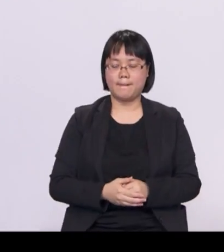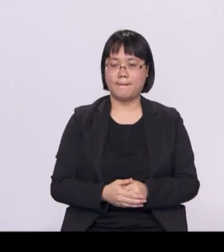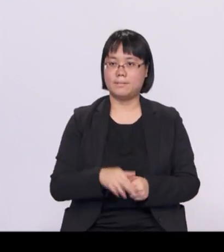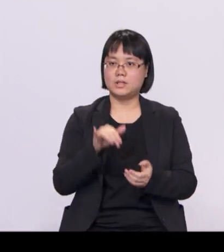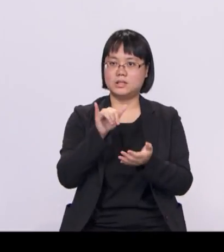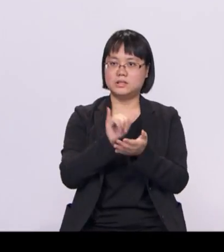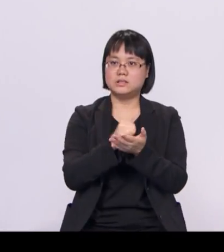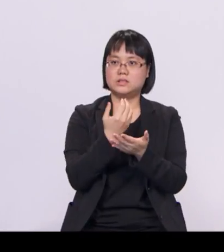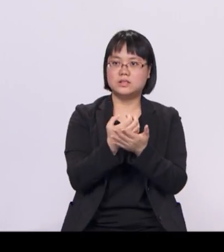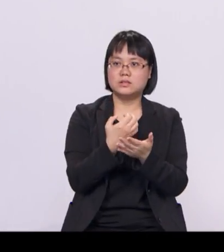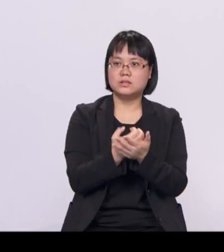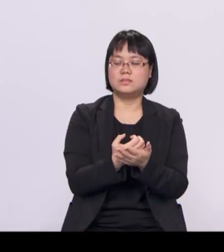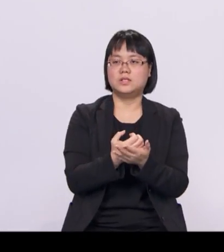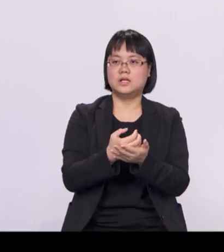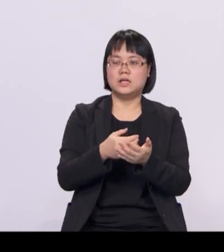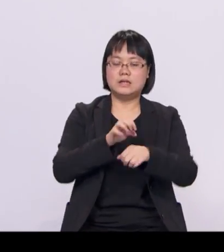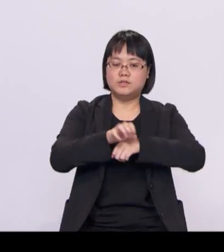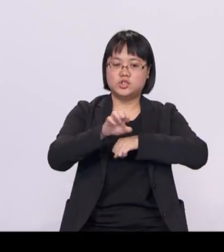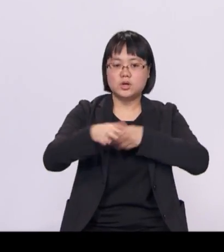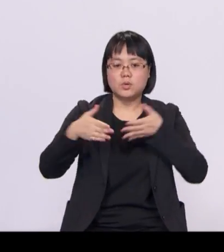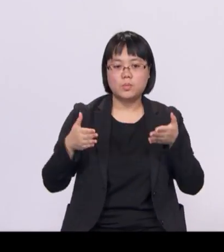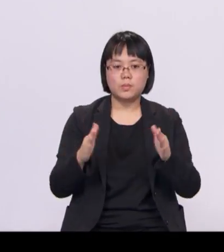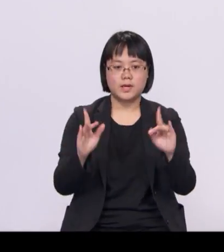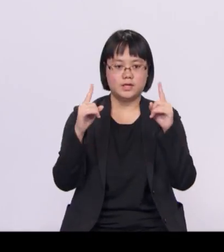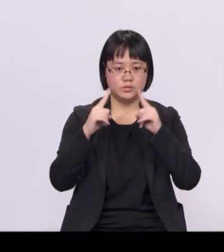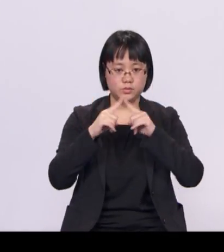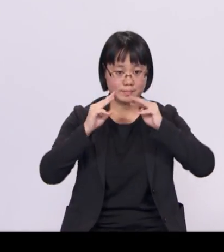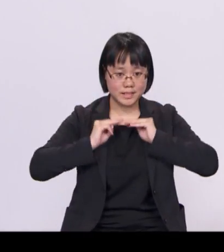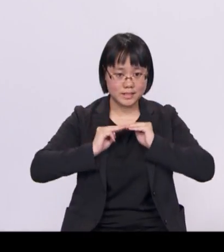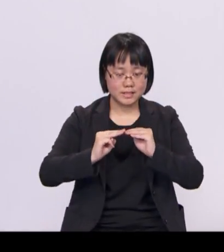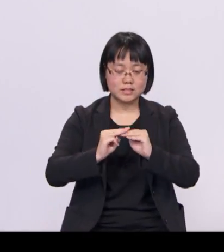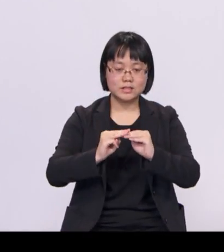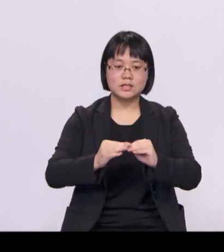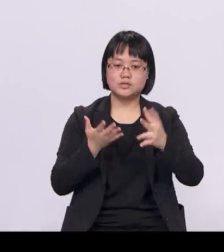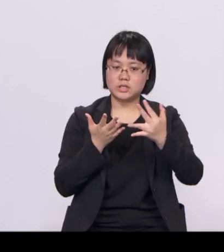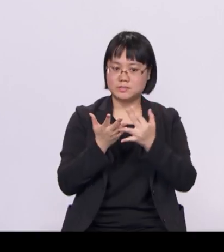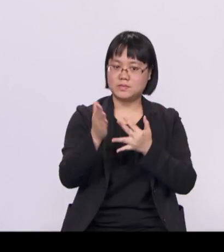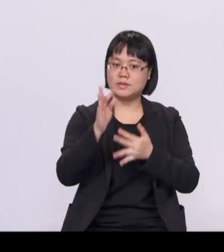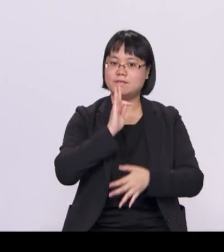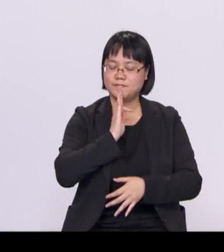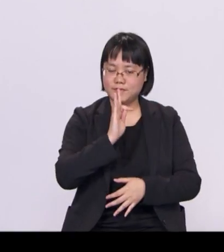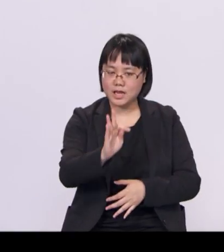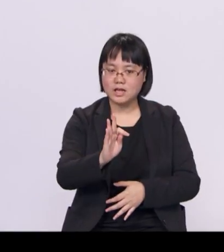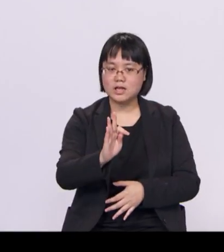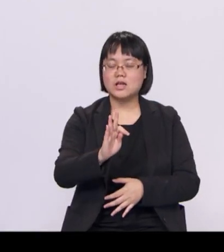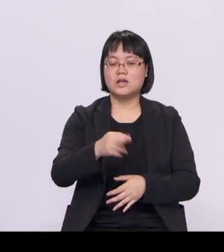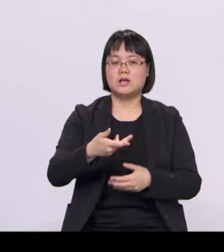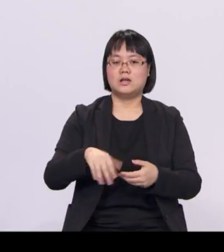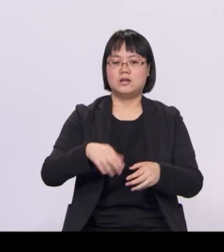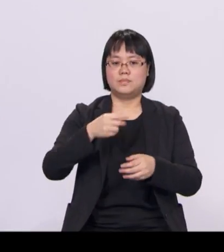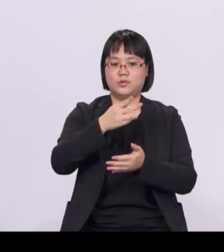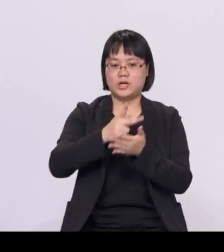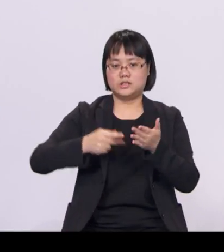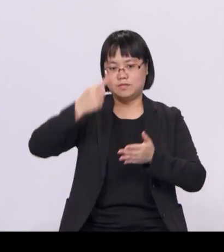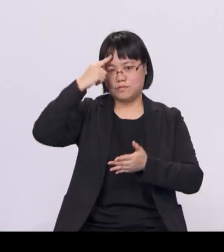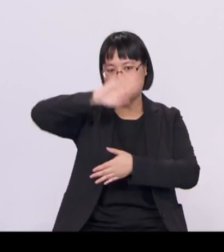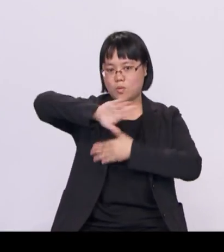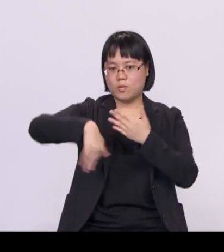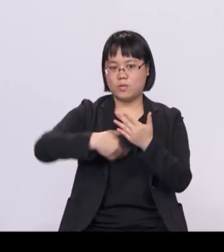efficient way to maintain a transparent, fair and consistent carbon price across the economy to incentivise